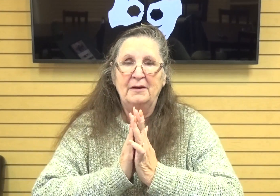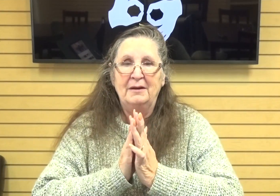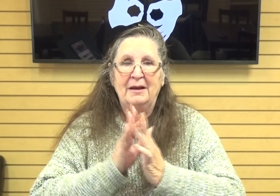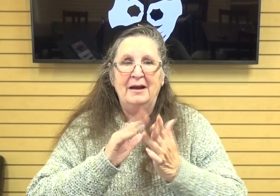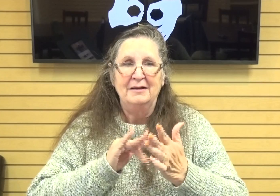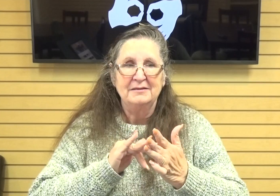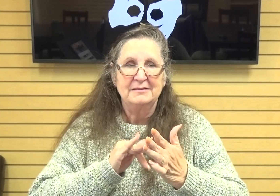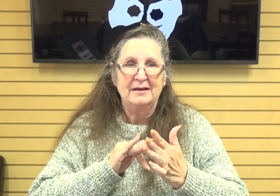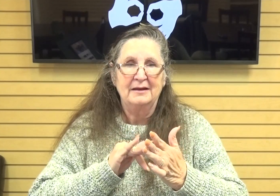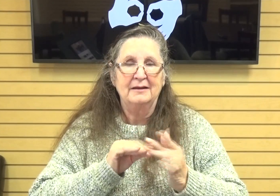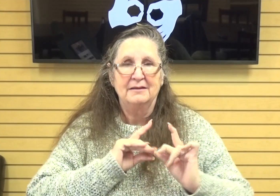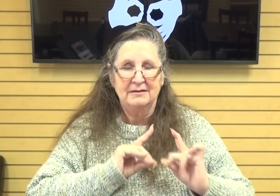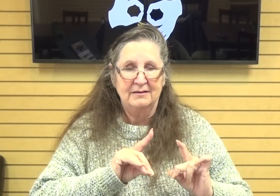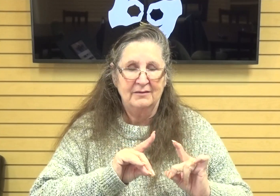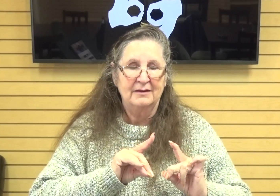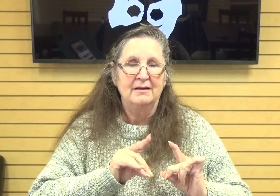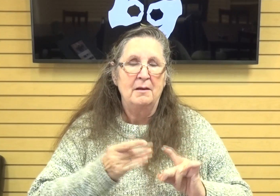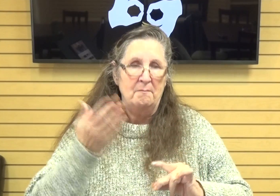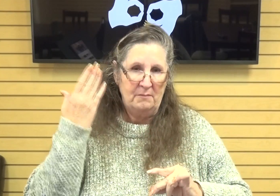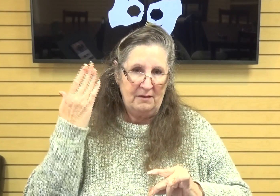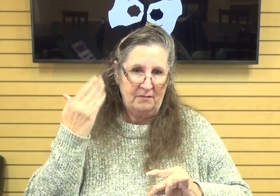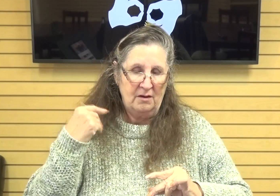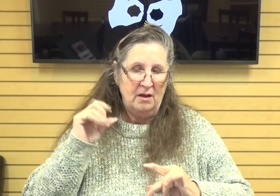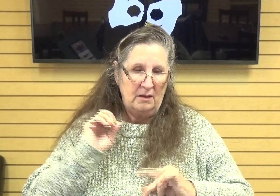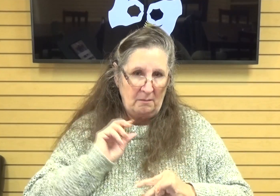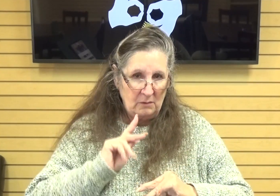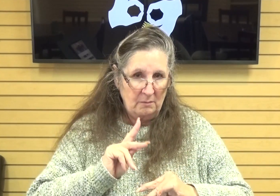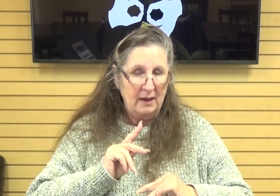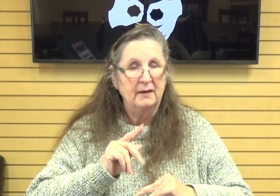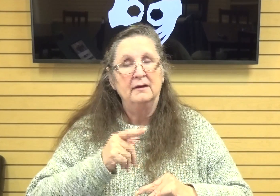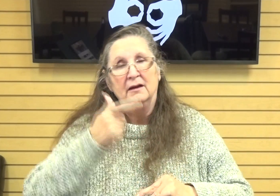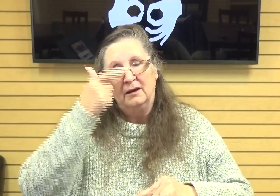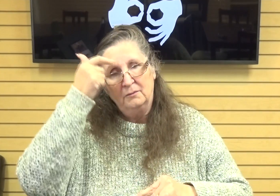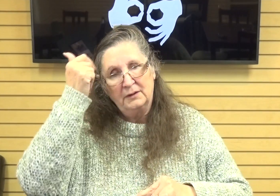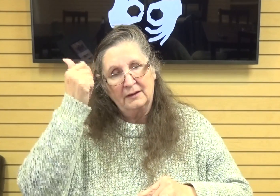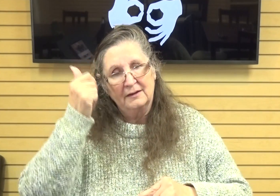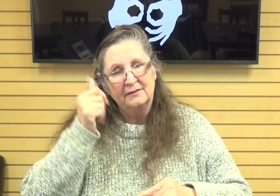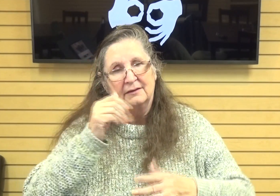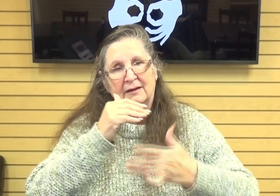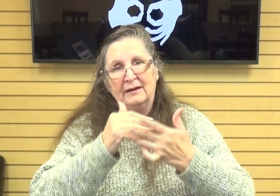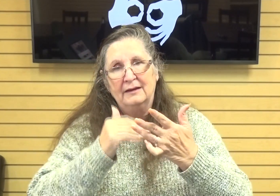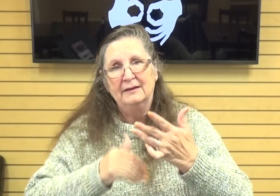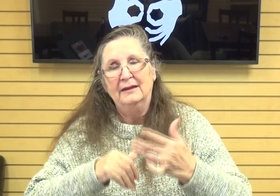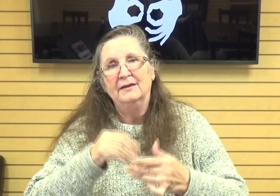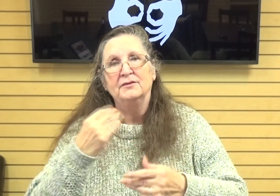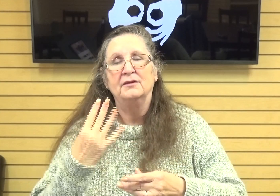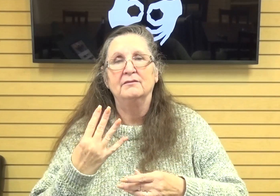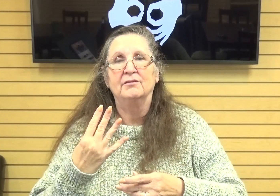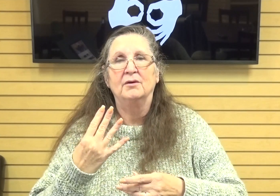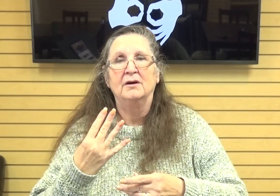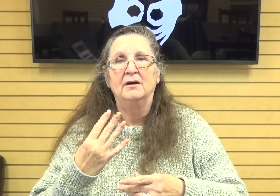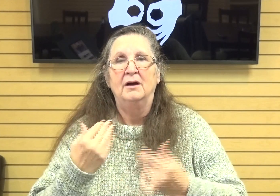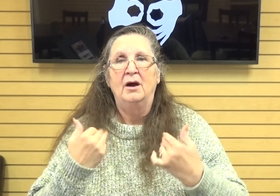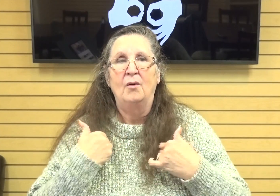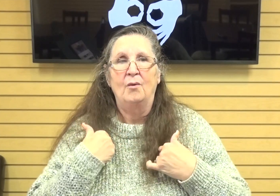this or a devo like this i'm i'm bringing it back because in lesson four um we just had a really good